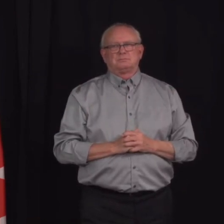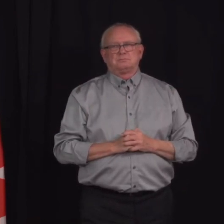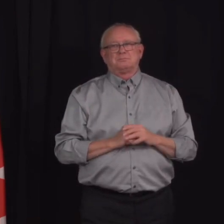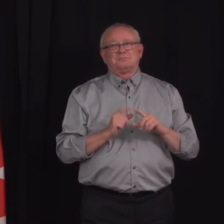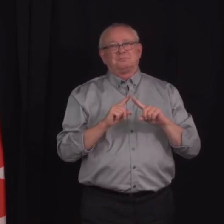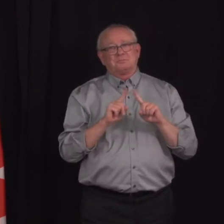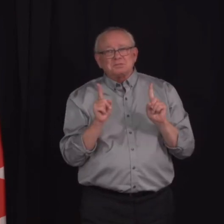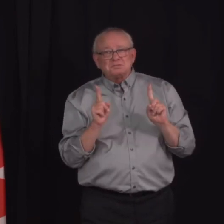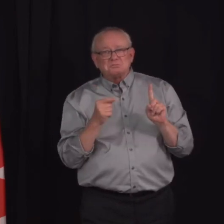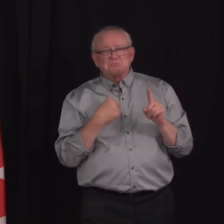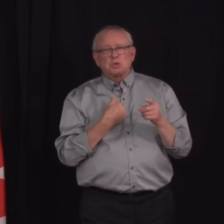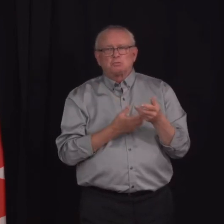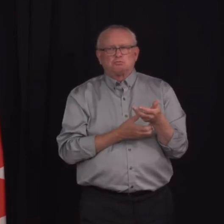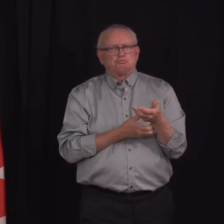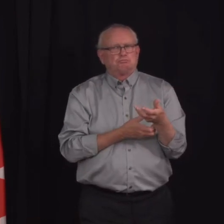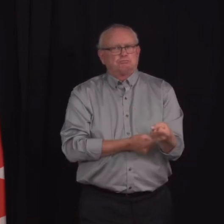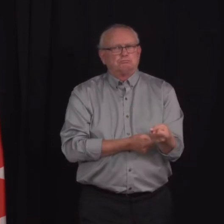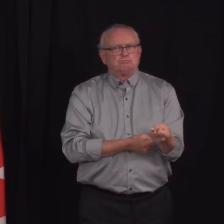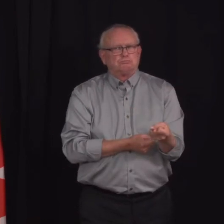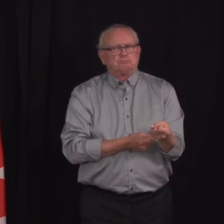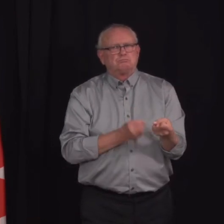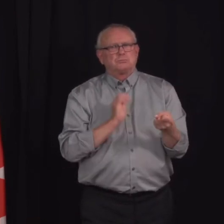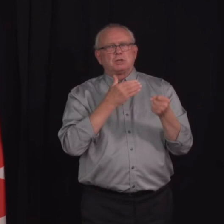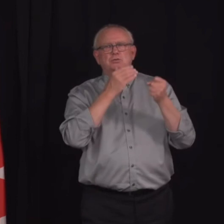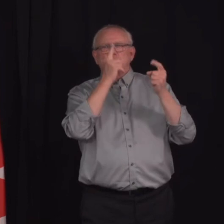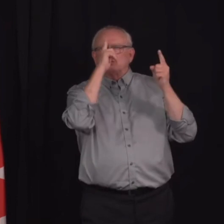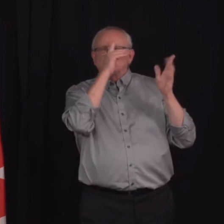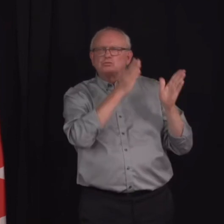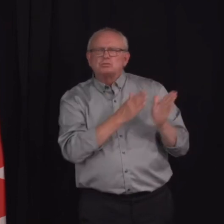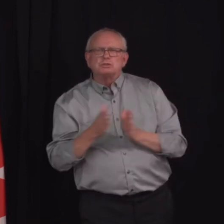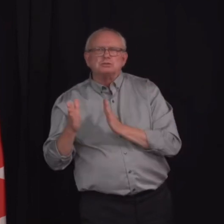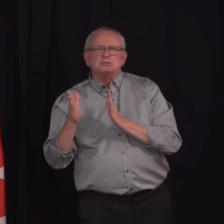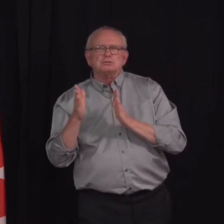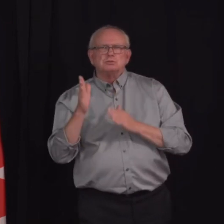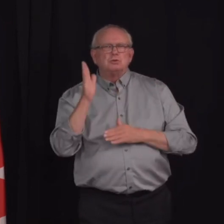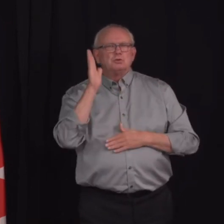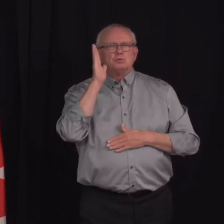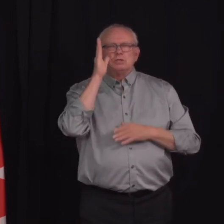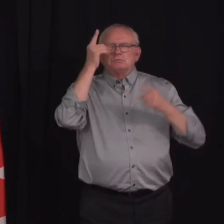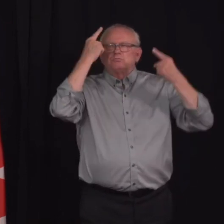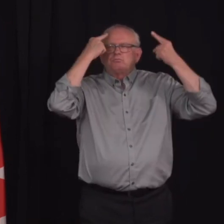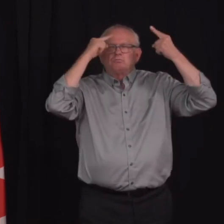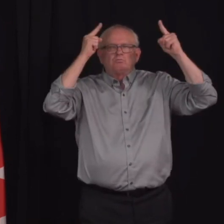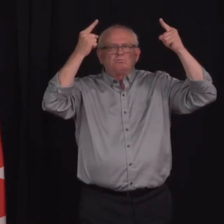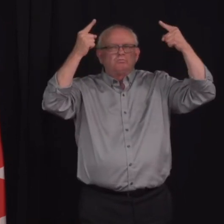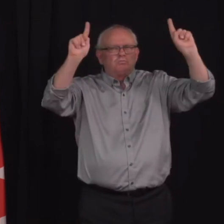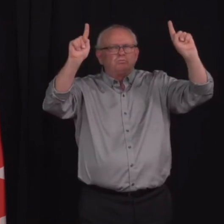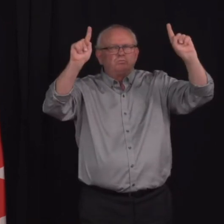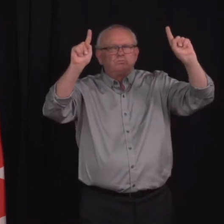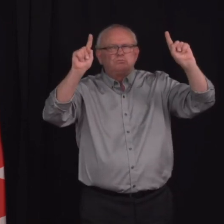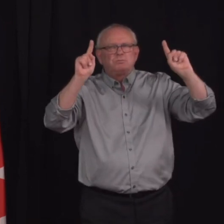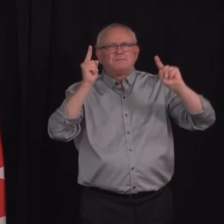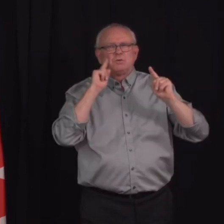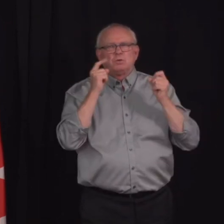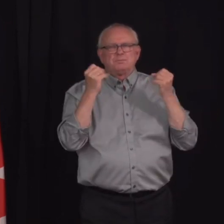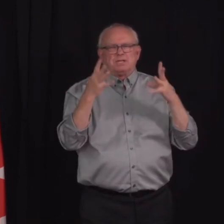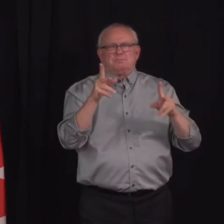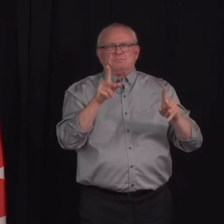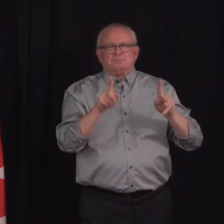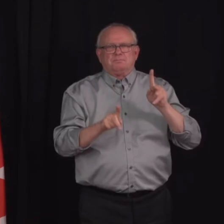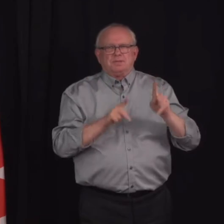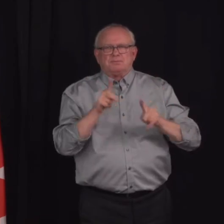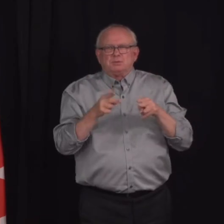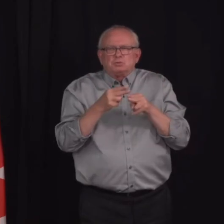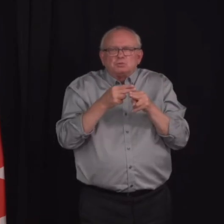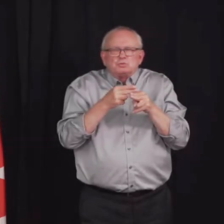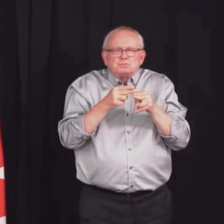our strategy is aimed in the right way to get as many Albertans immunized as possible as soon as possible. We